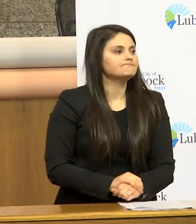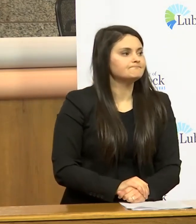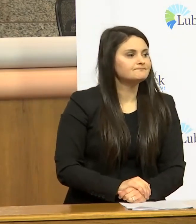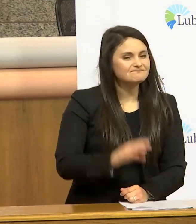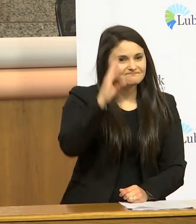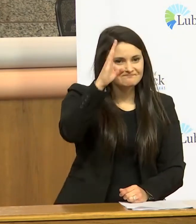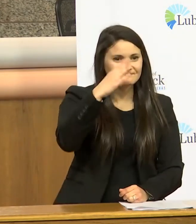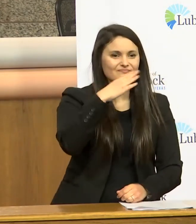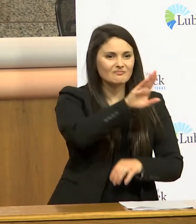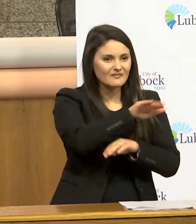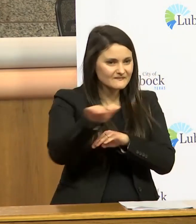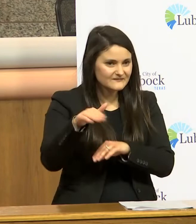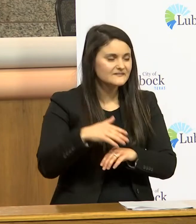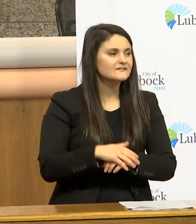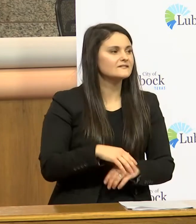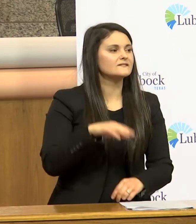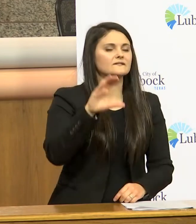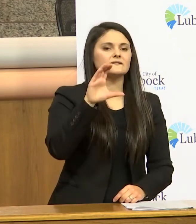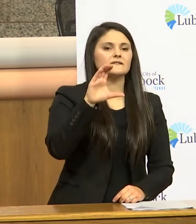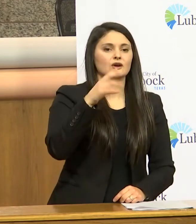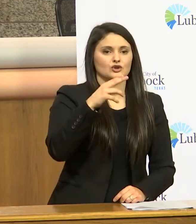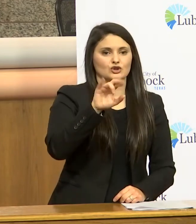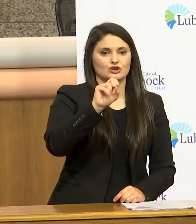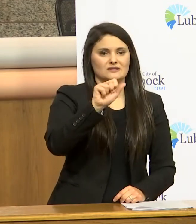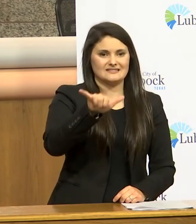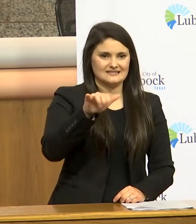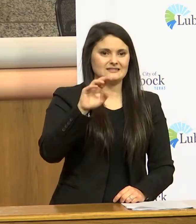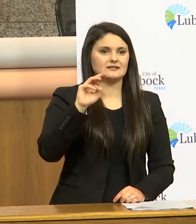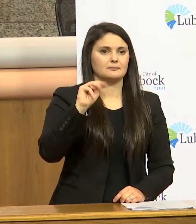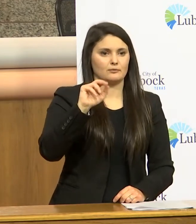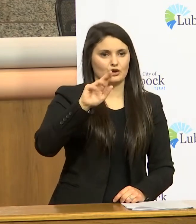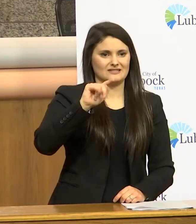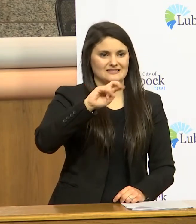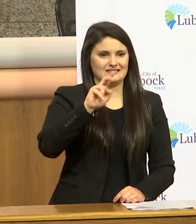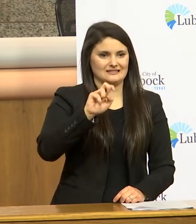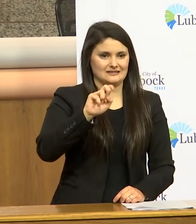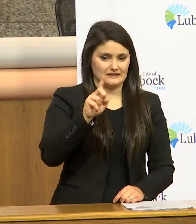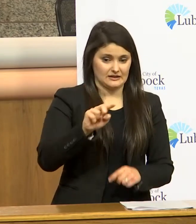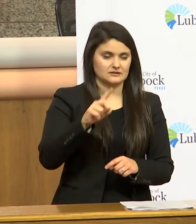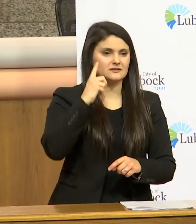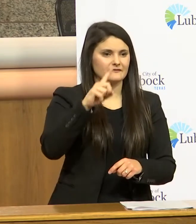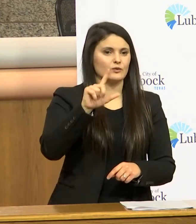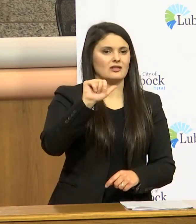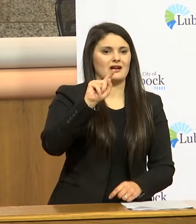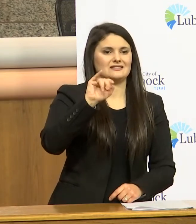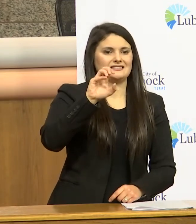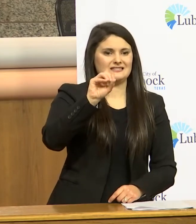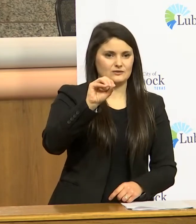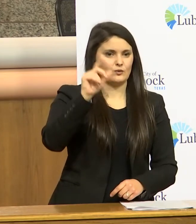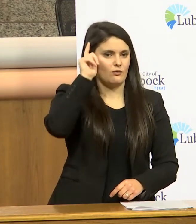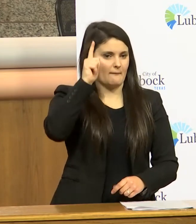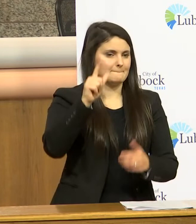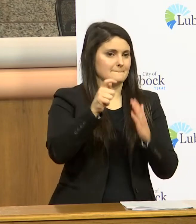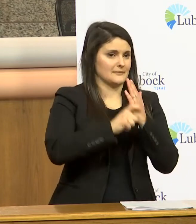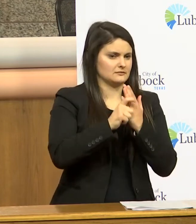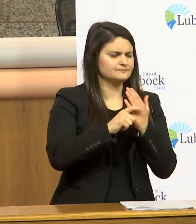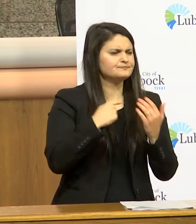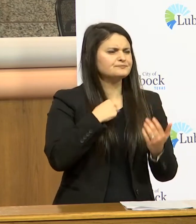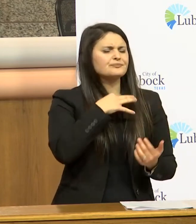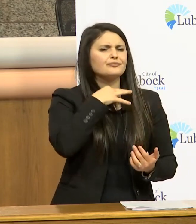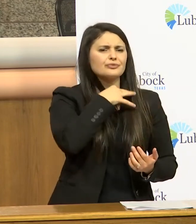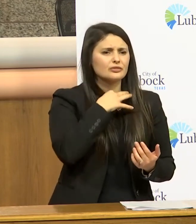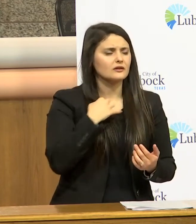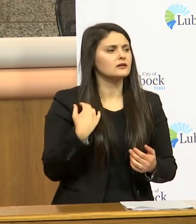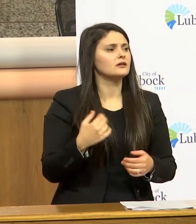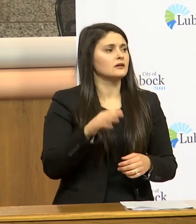good evening everybody um christy martinez garcia latino olympic magazine and i guess what i want to know a little bit more